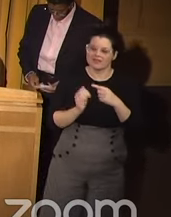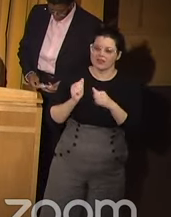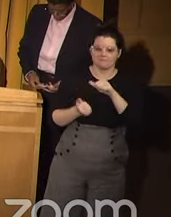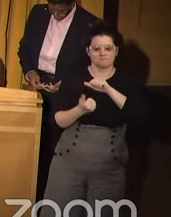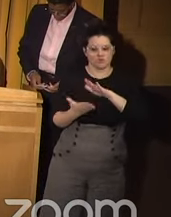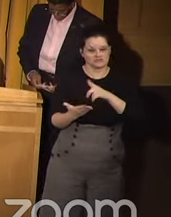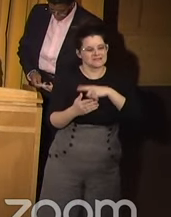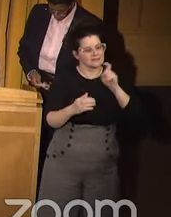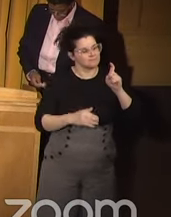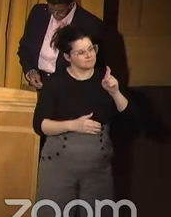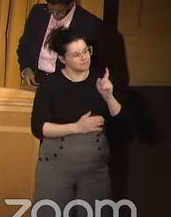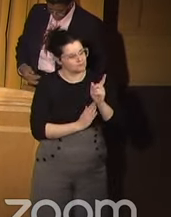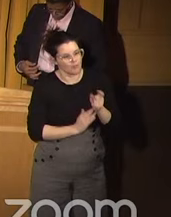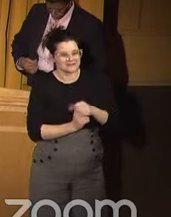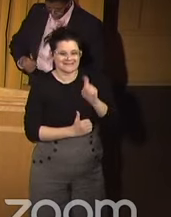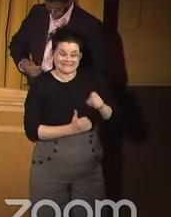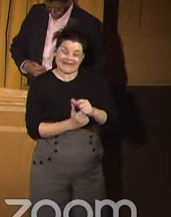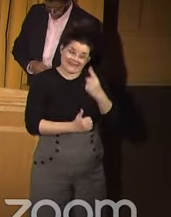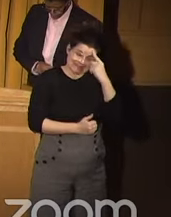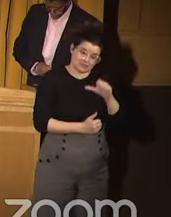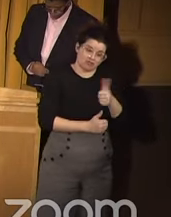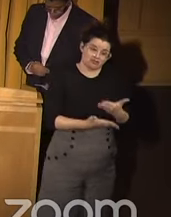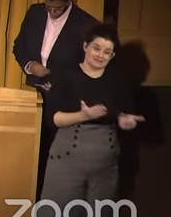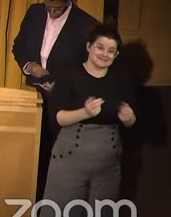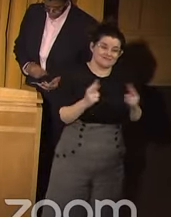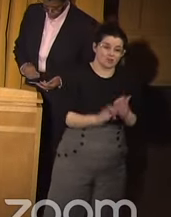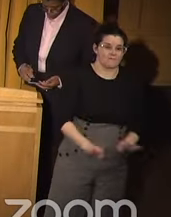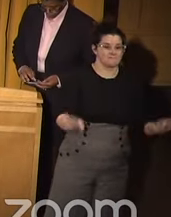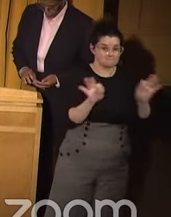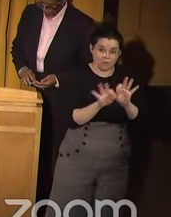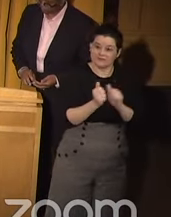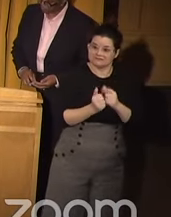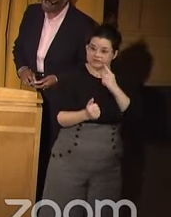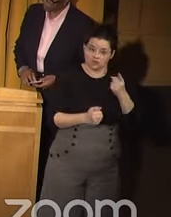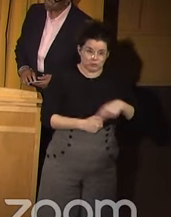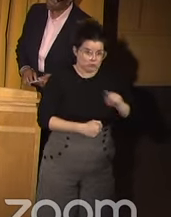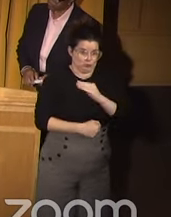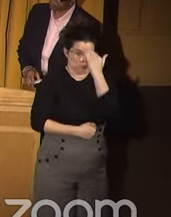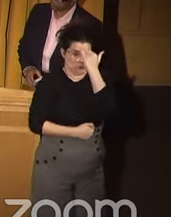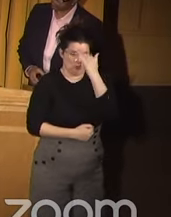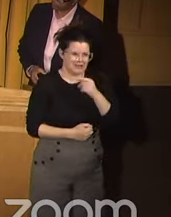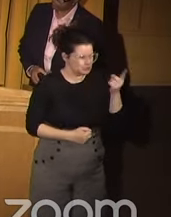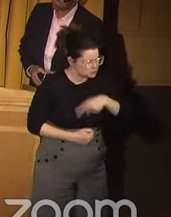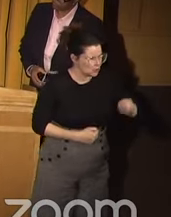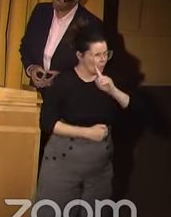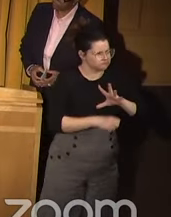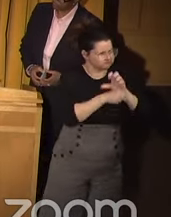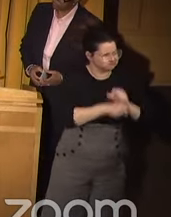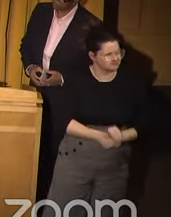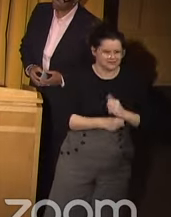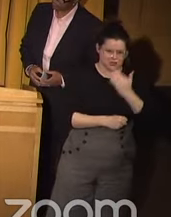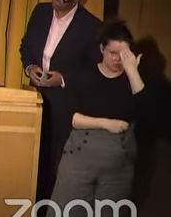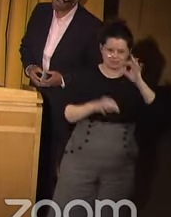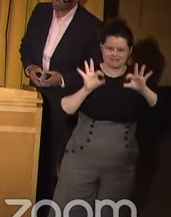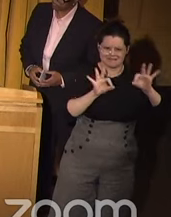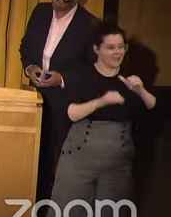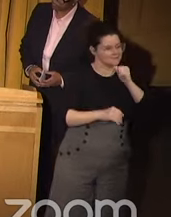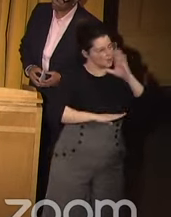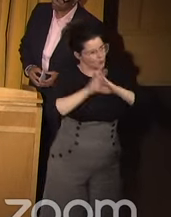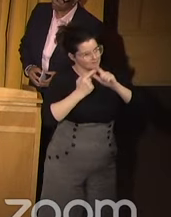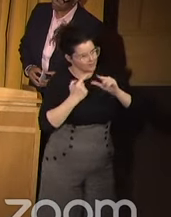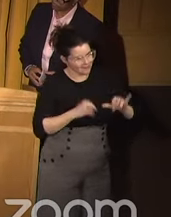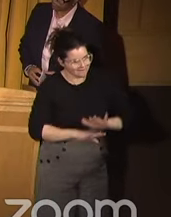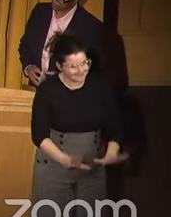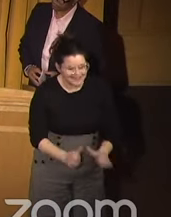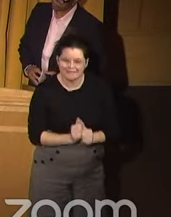the moment that's needed. And I think that's another thing that is really important to impart. You guys are so well adept at weighing in, so I'm not too worried about it.